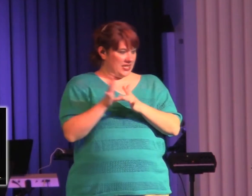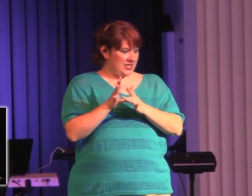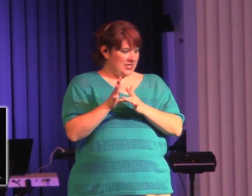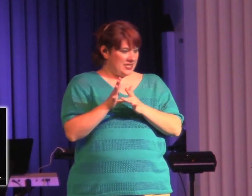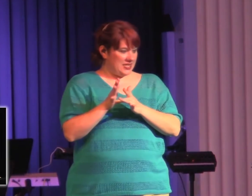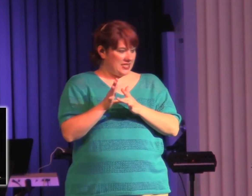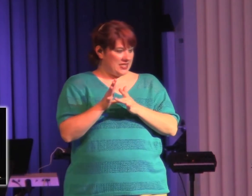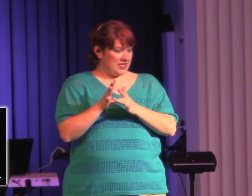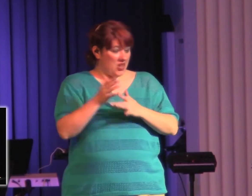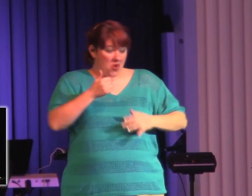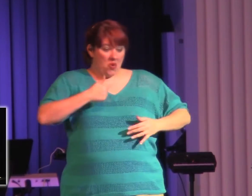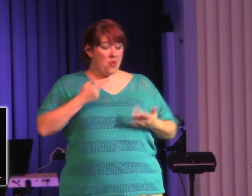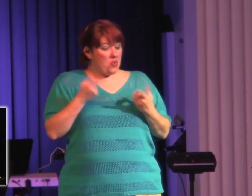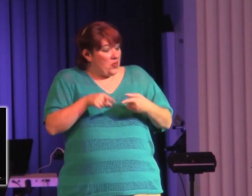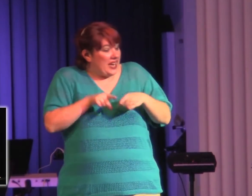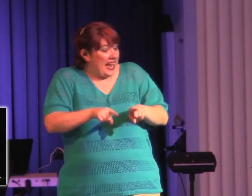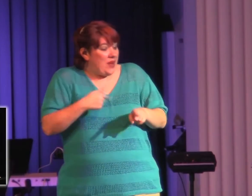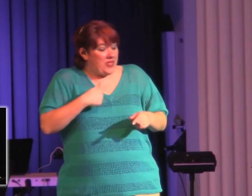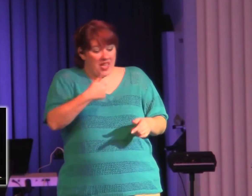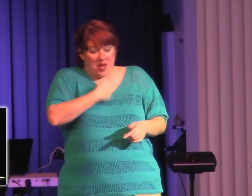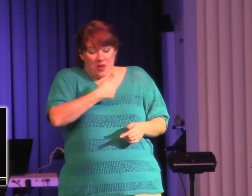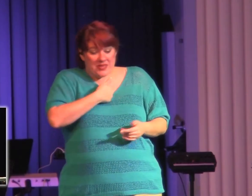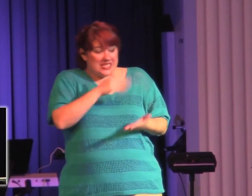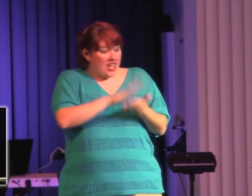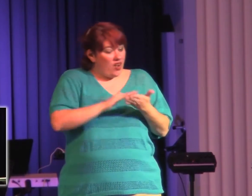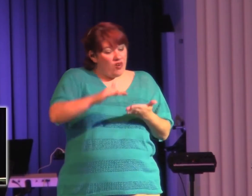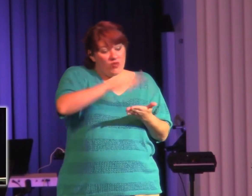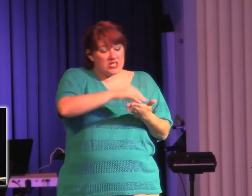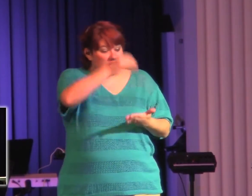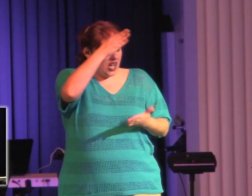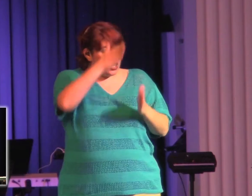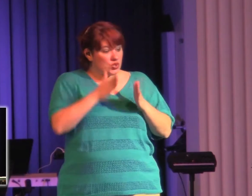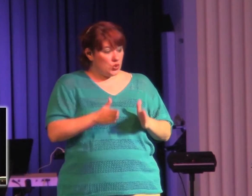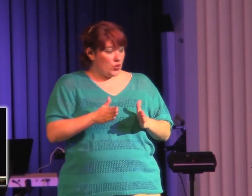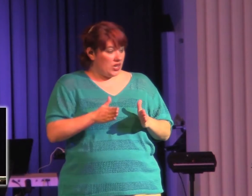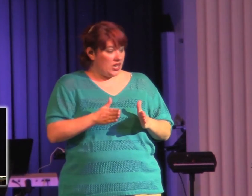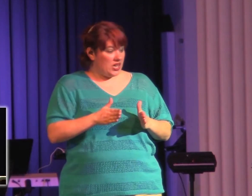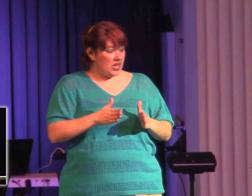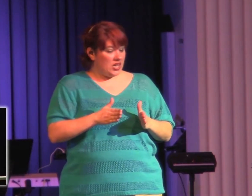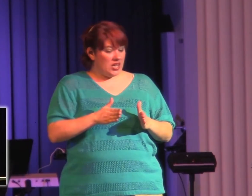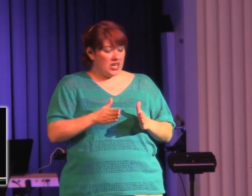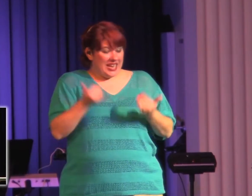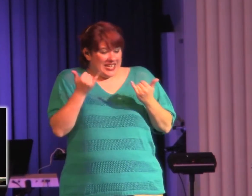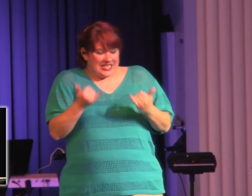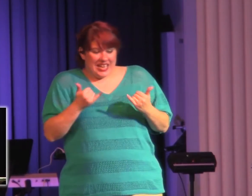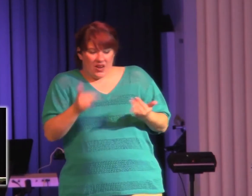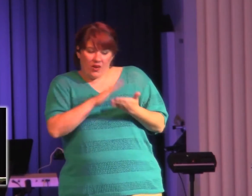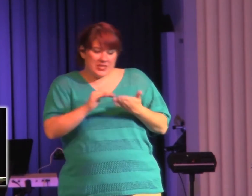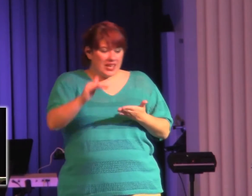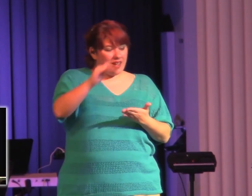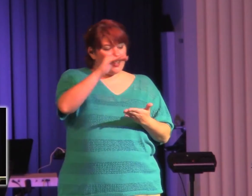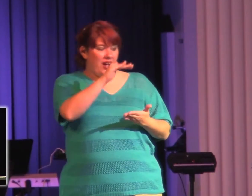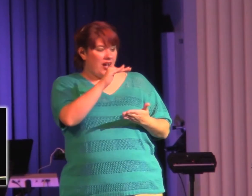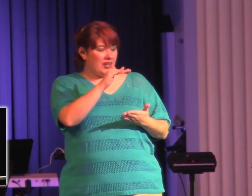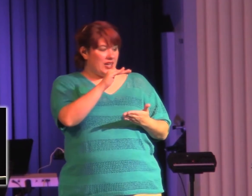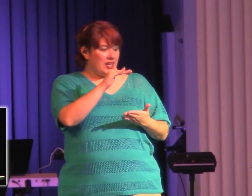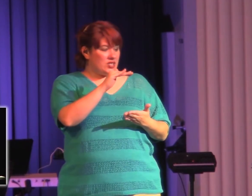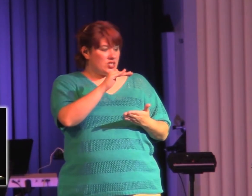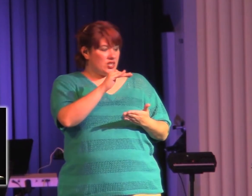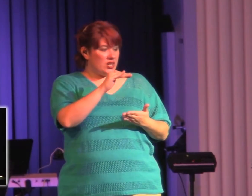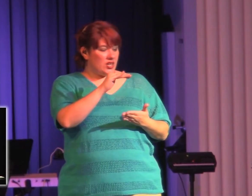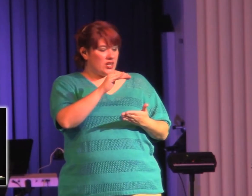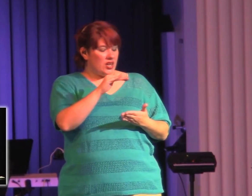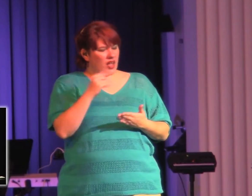as I was a student at Nichols State University, having grown up in New Orleans and living my life in my own manner. There was